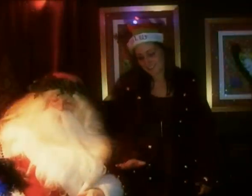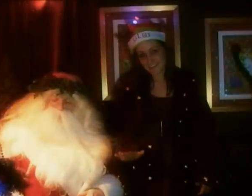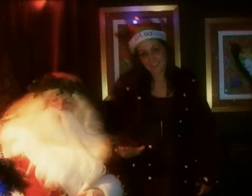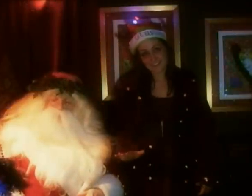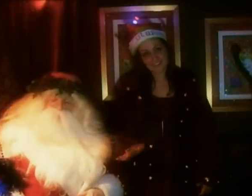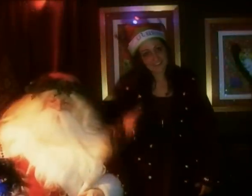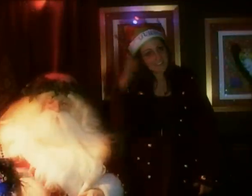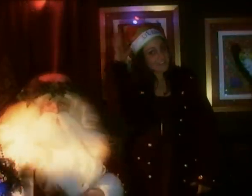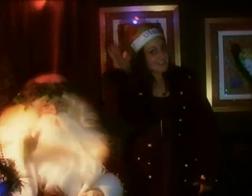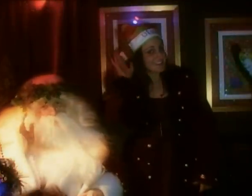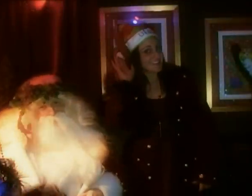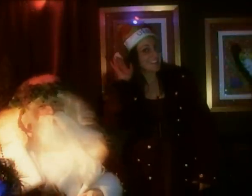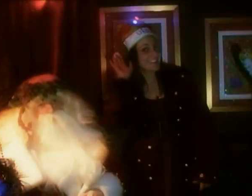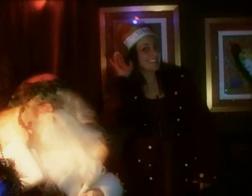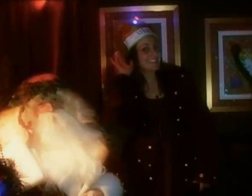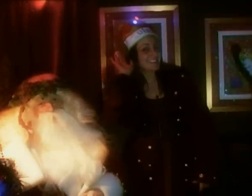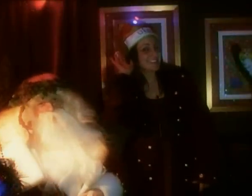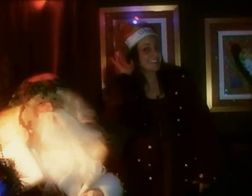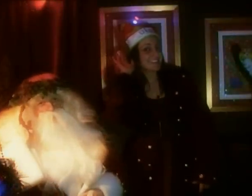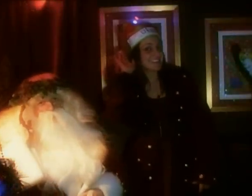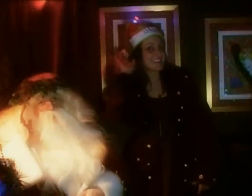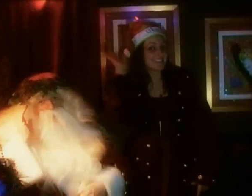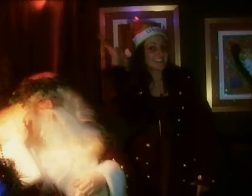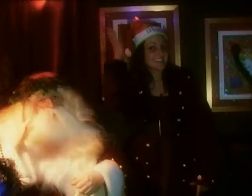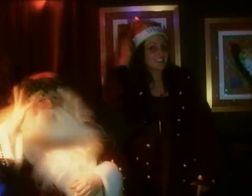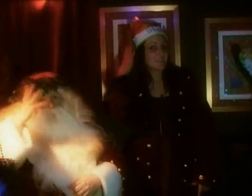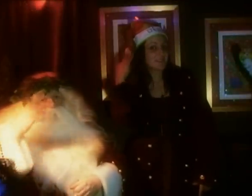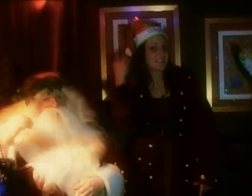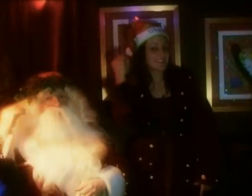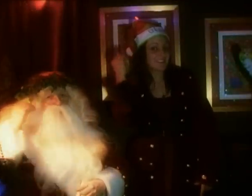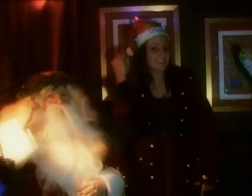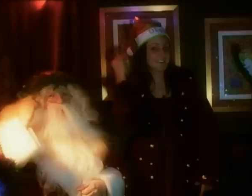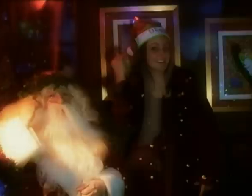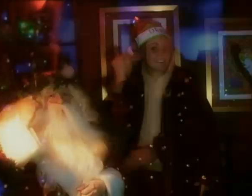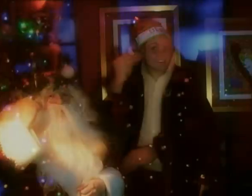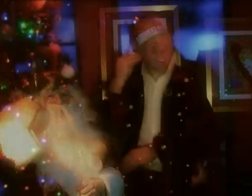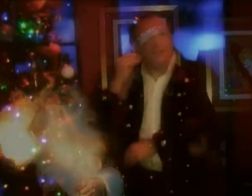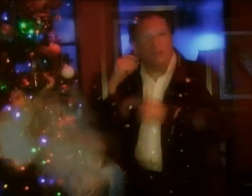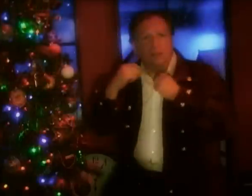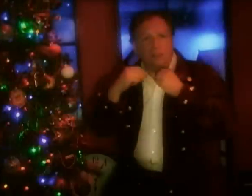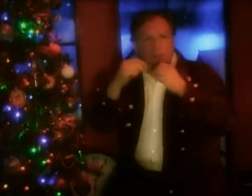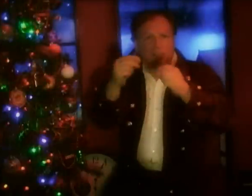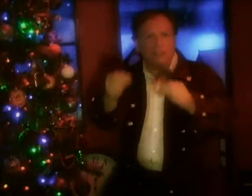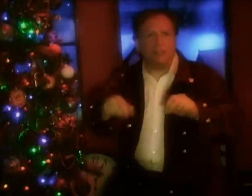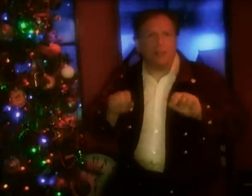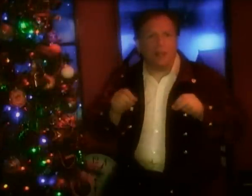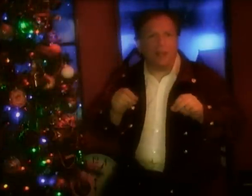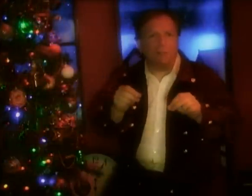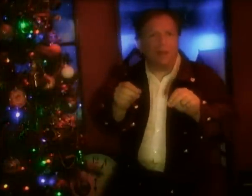listen To hear sleigh